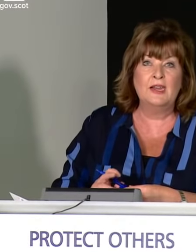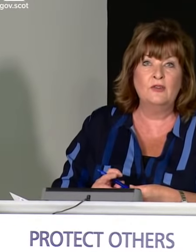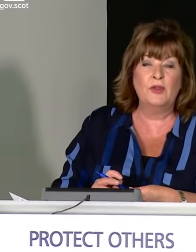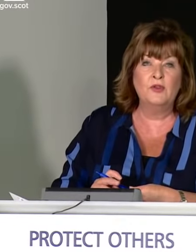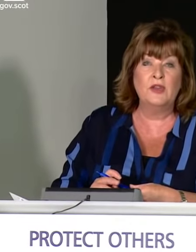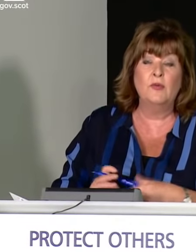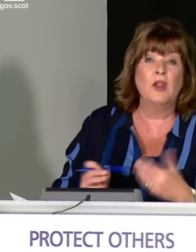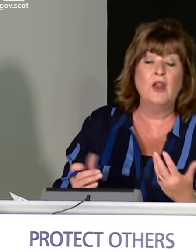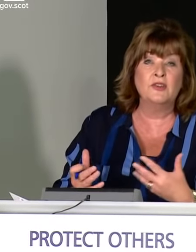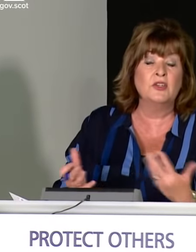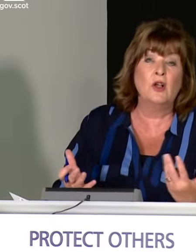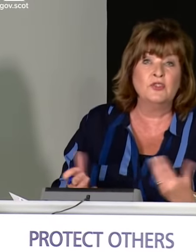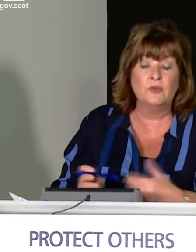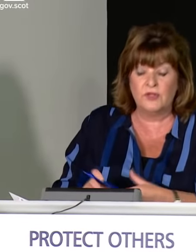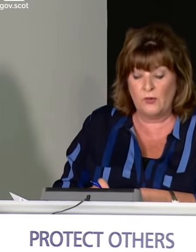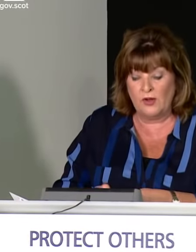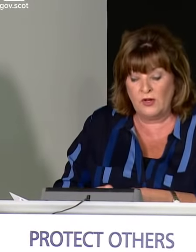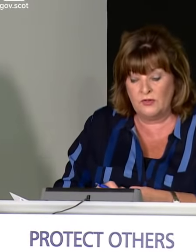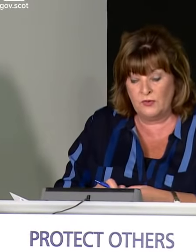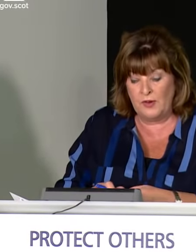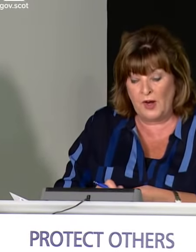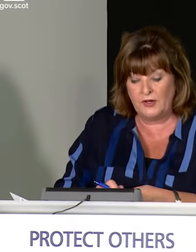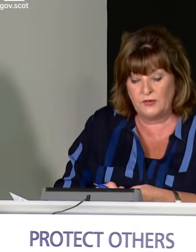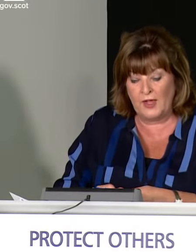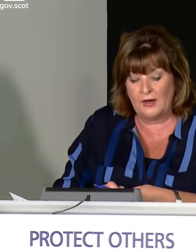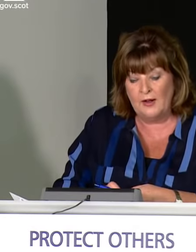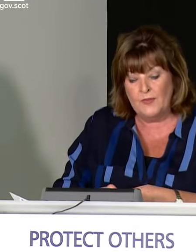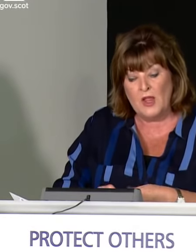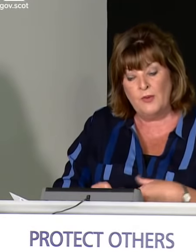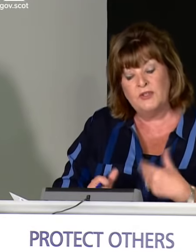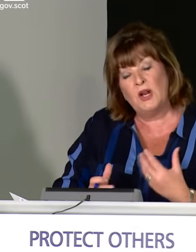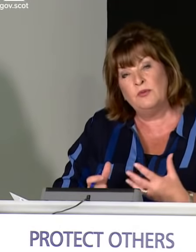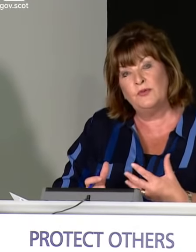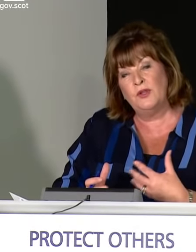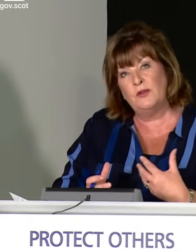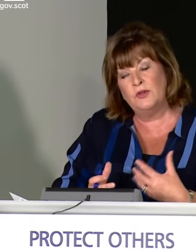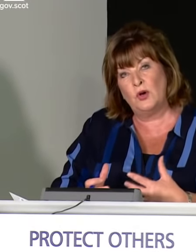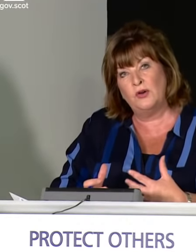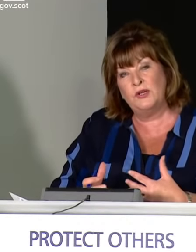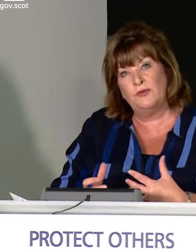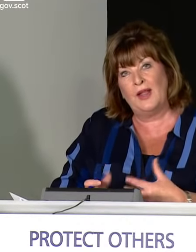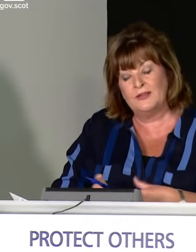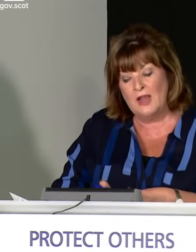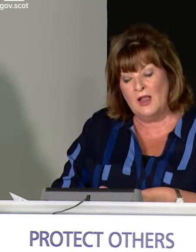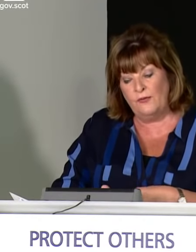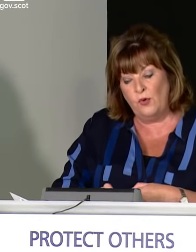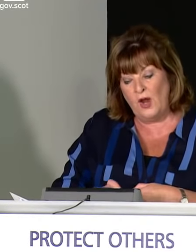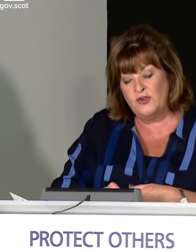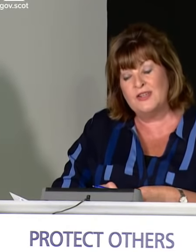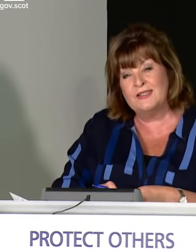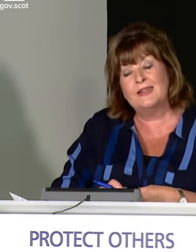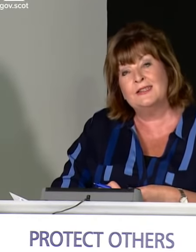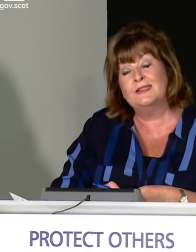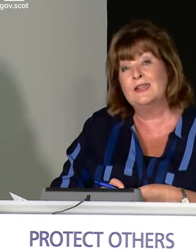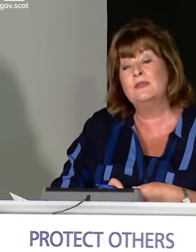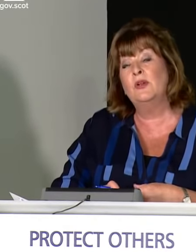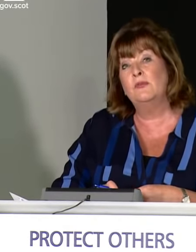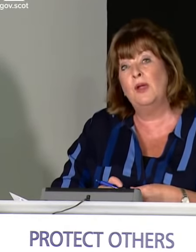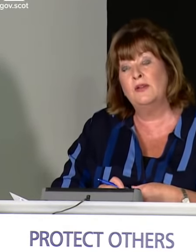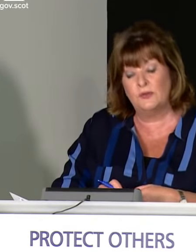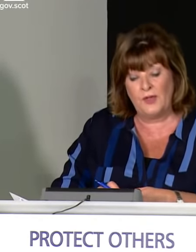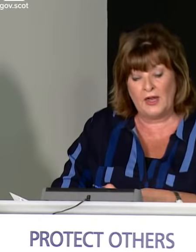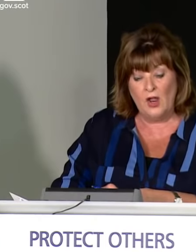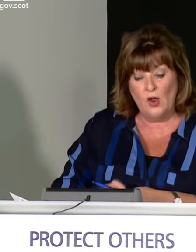set out by the UK government on arts and culture which I welcomed would be part of that. But in terms of the majority of that, £466